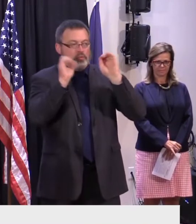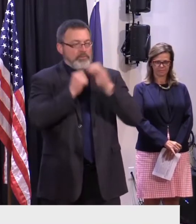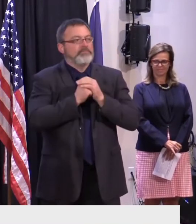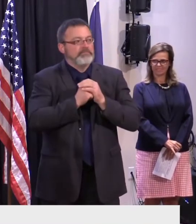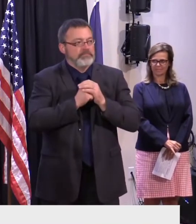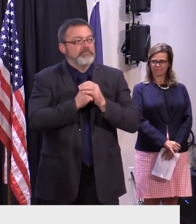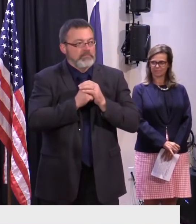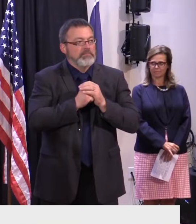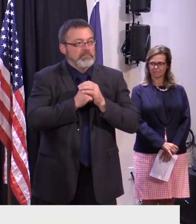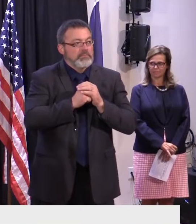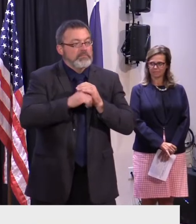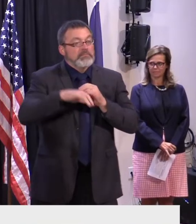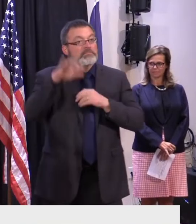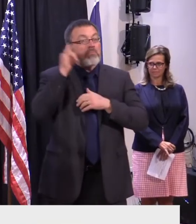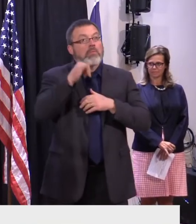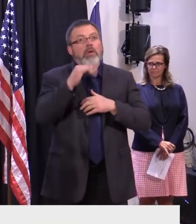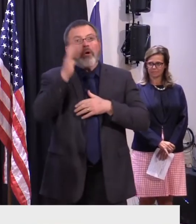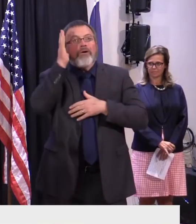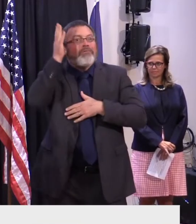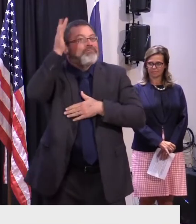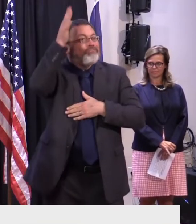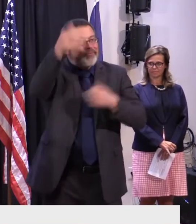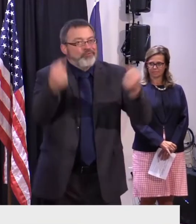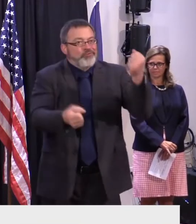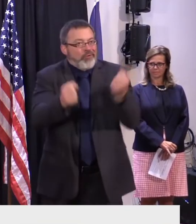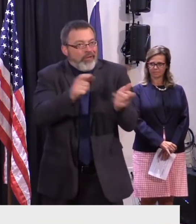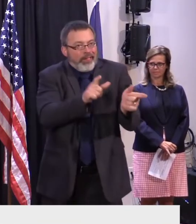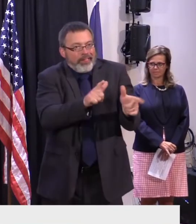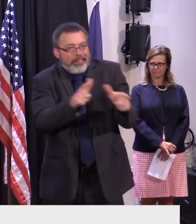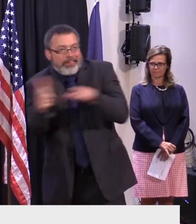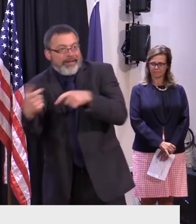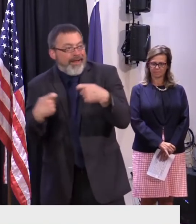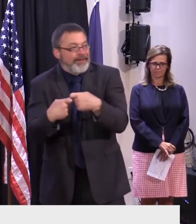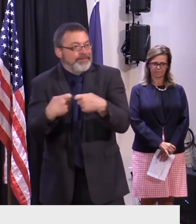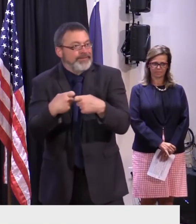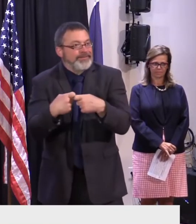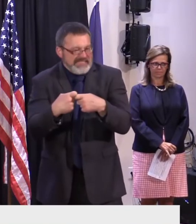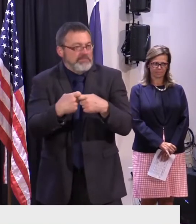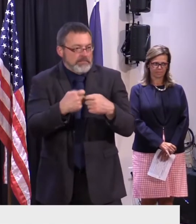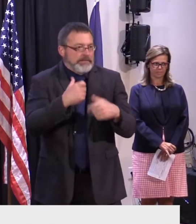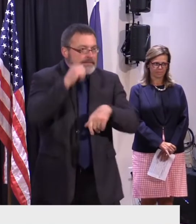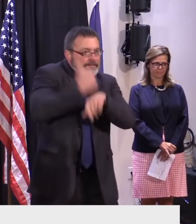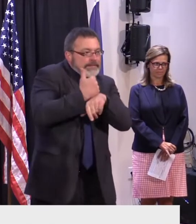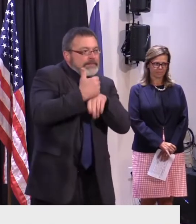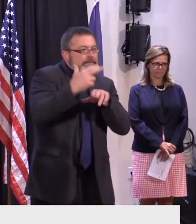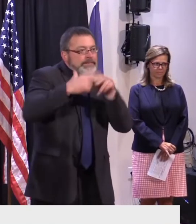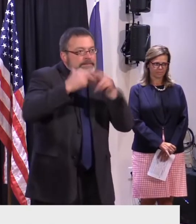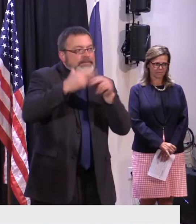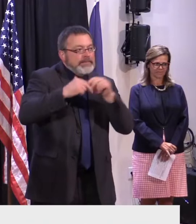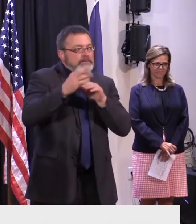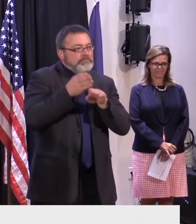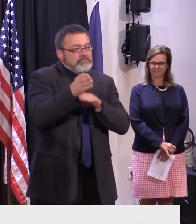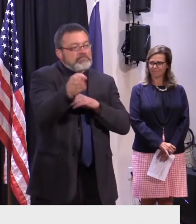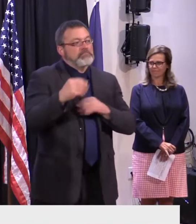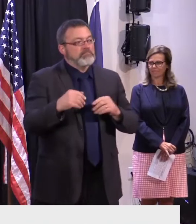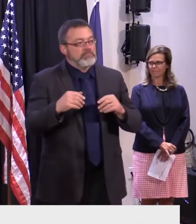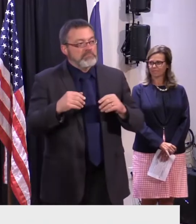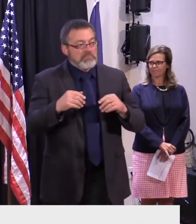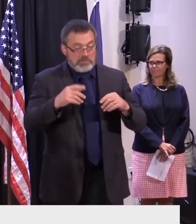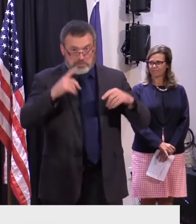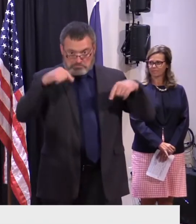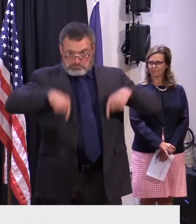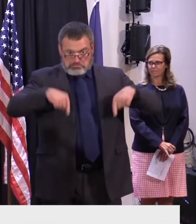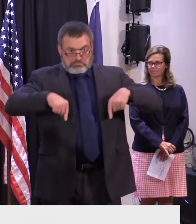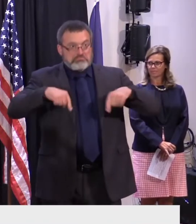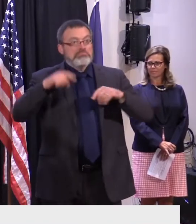and Vermont's transition to EVs. And we're leading by example, making sure our state vehicle fleet is at least 50%